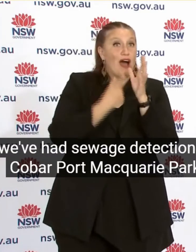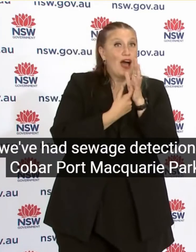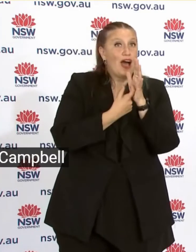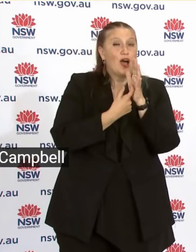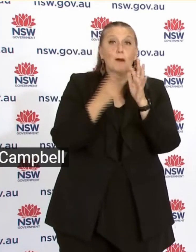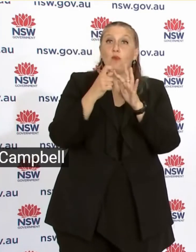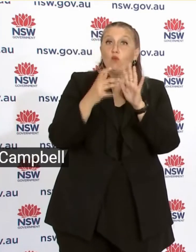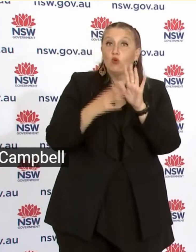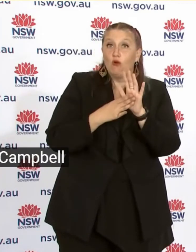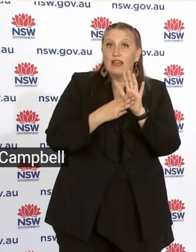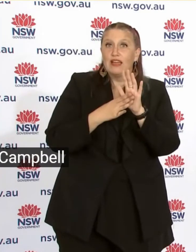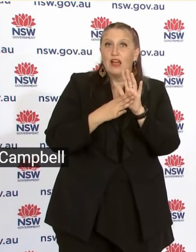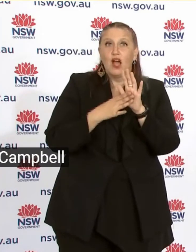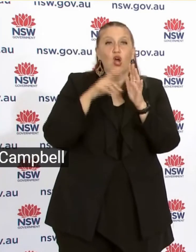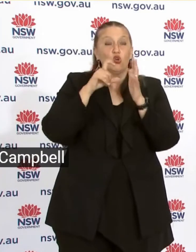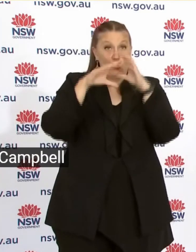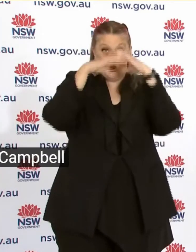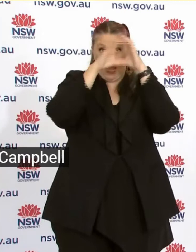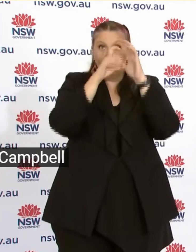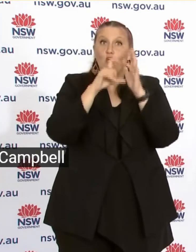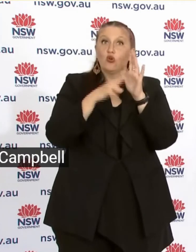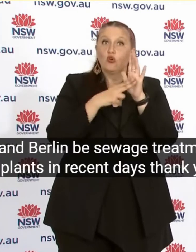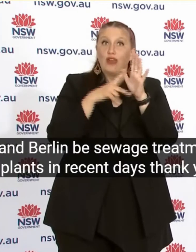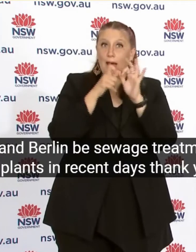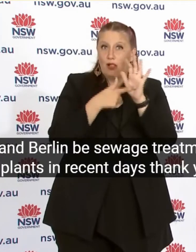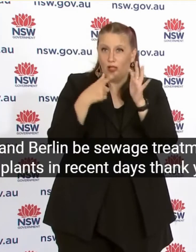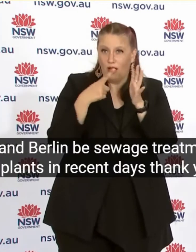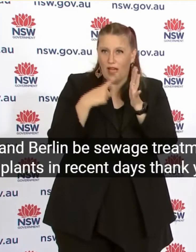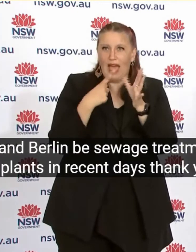amble And Belambi Sewage treatment Plants In recent days Thank you